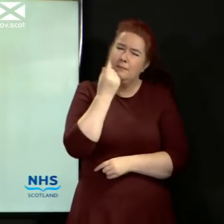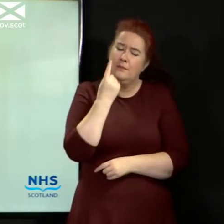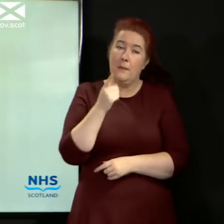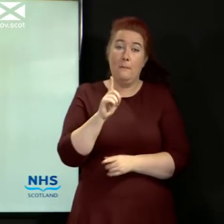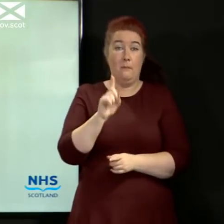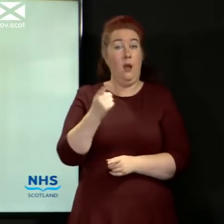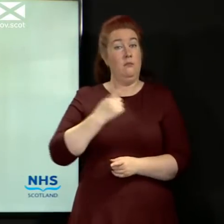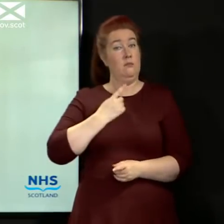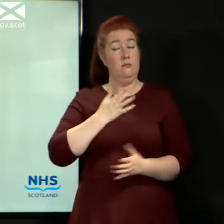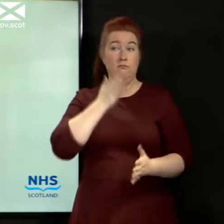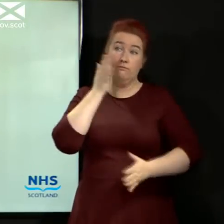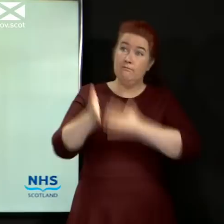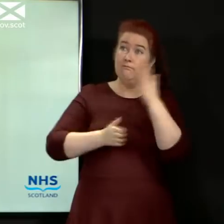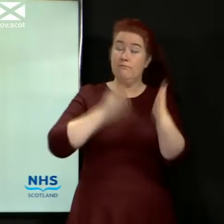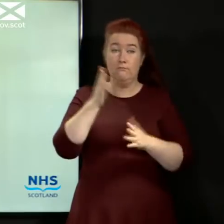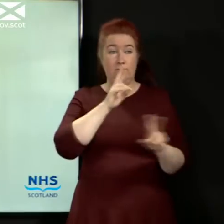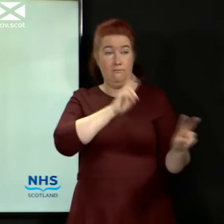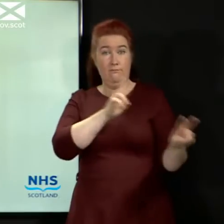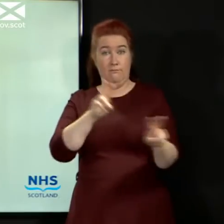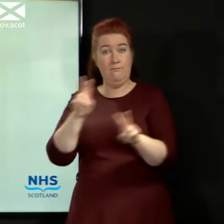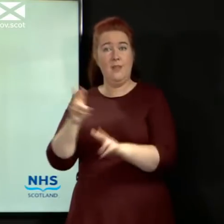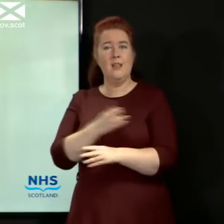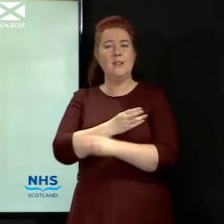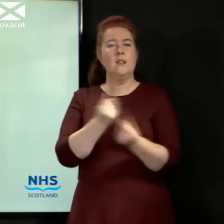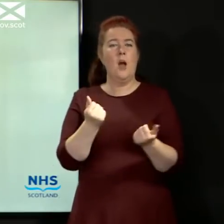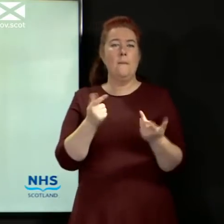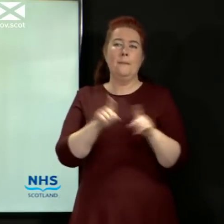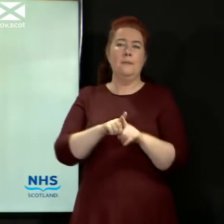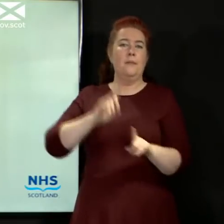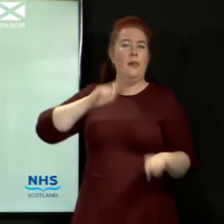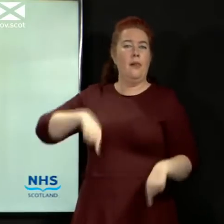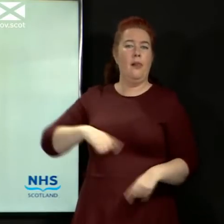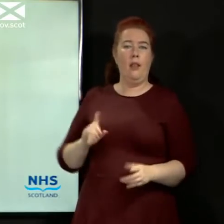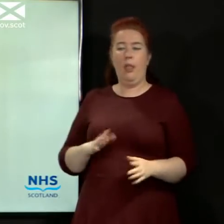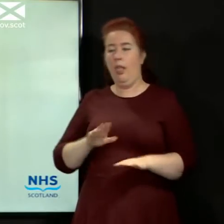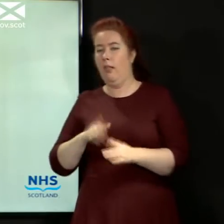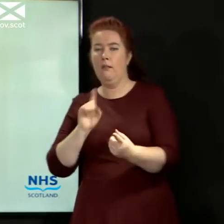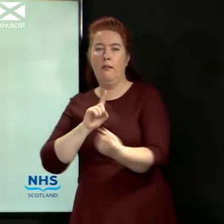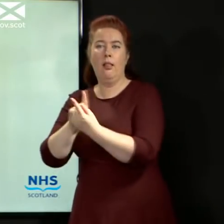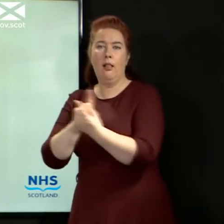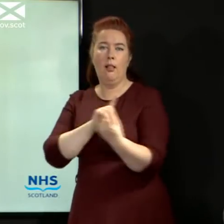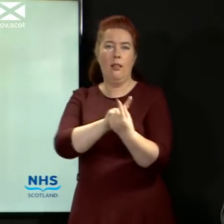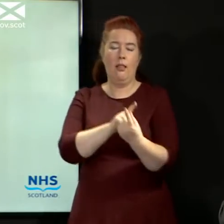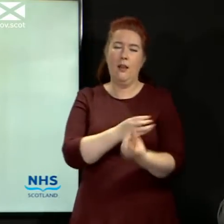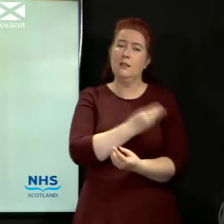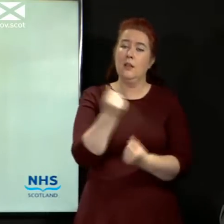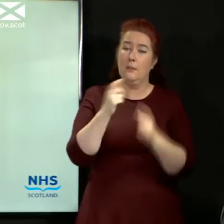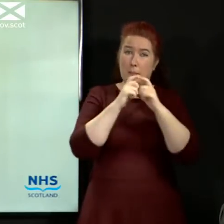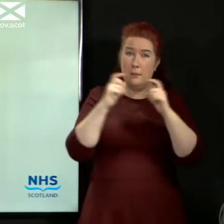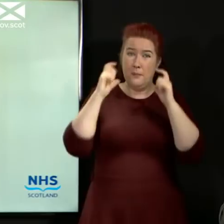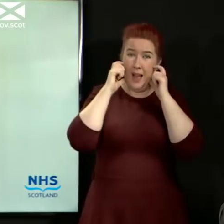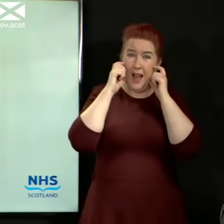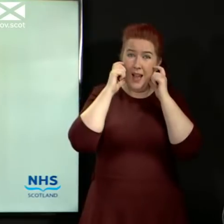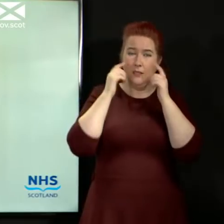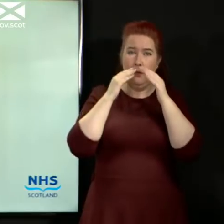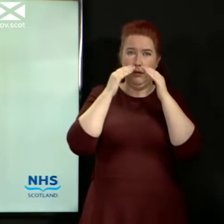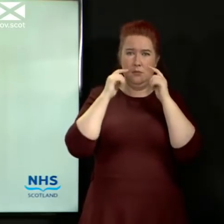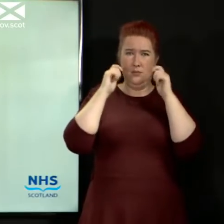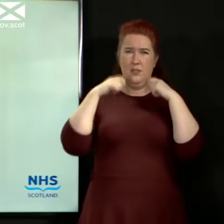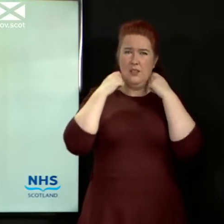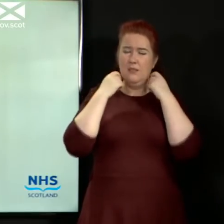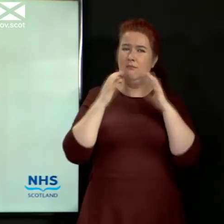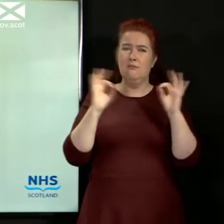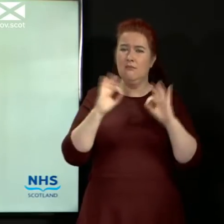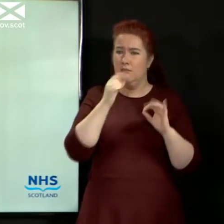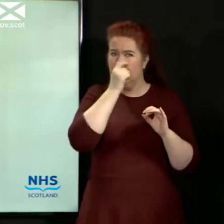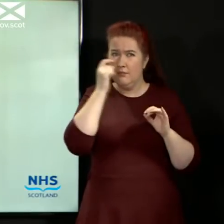I've been out and about, I've noticed that some people are becoming less careful about physical distancing. Some are even wearing masks without covering their mouth and their